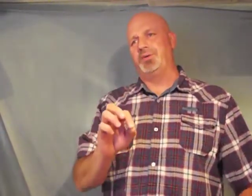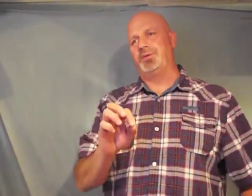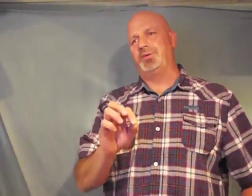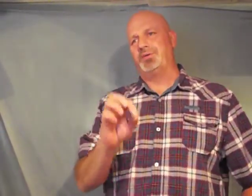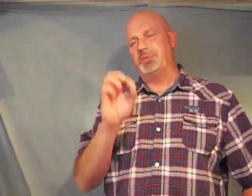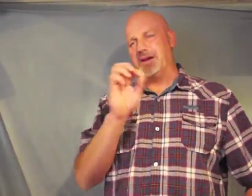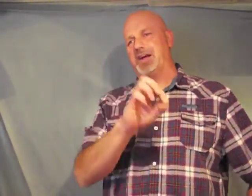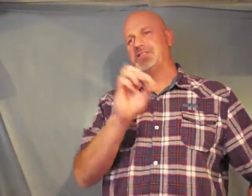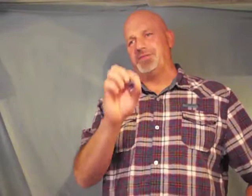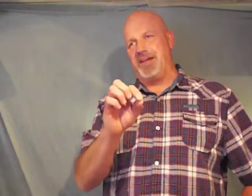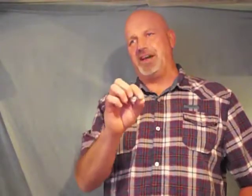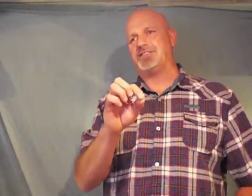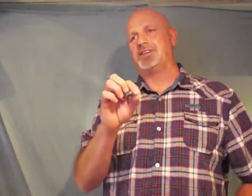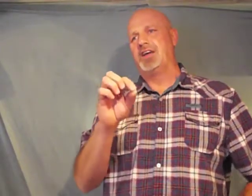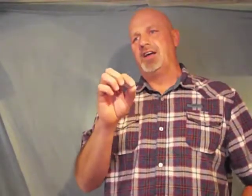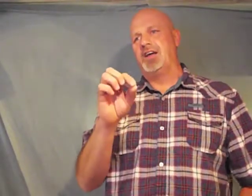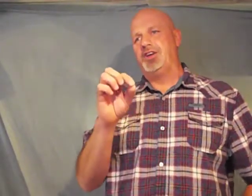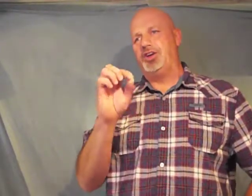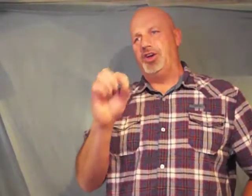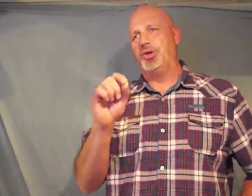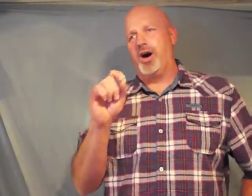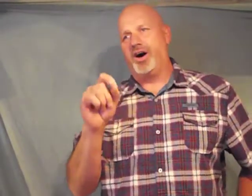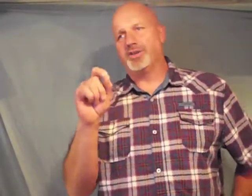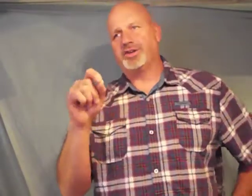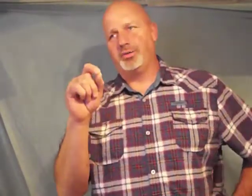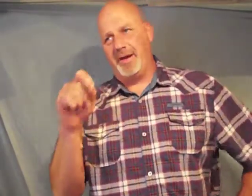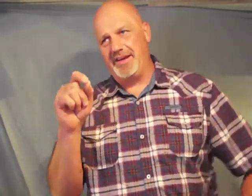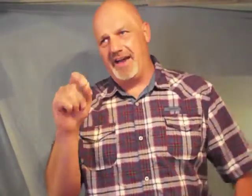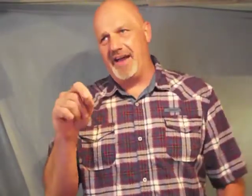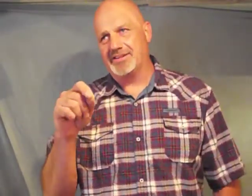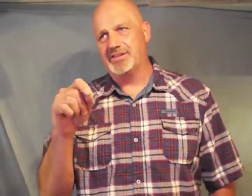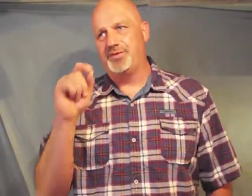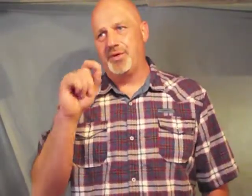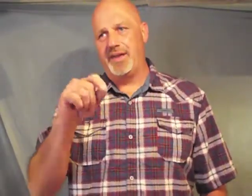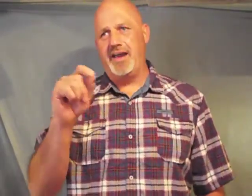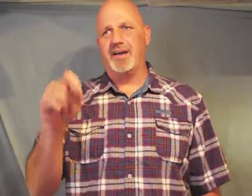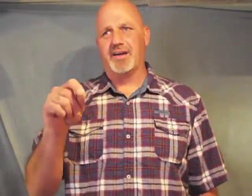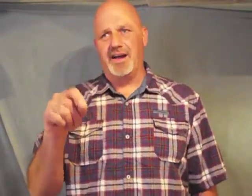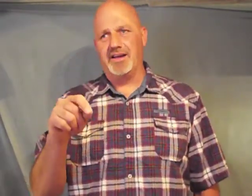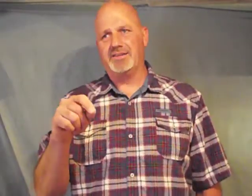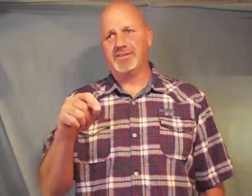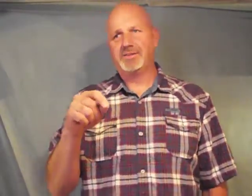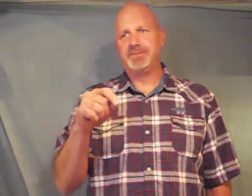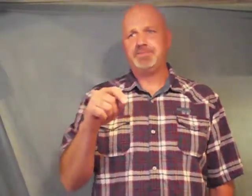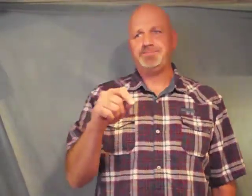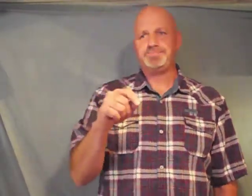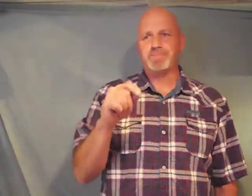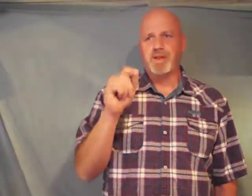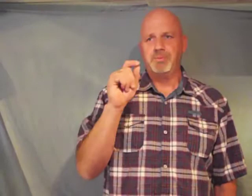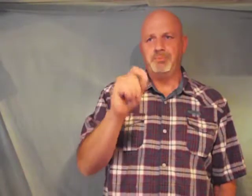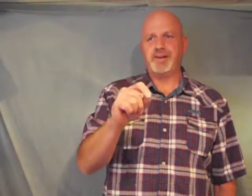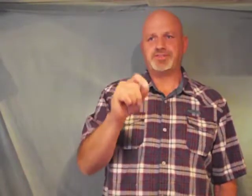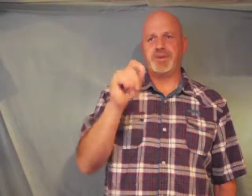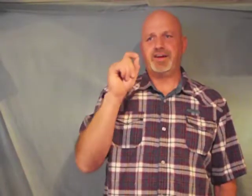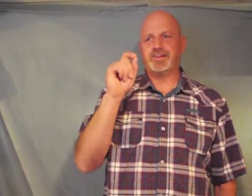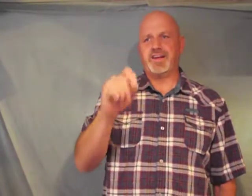because of this you also pay taxes for they are God's ministering attending